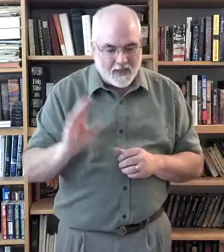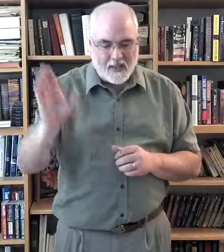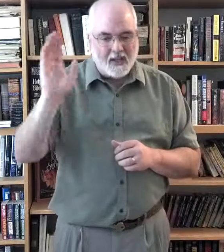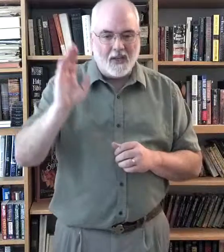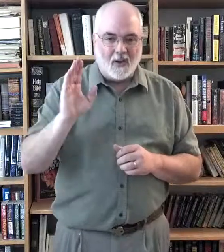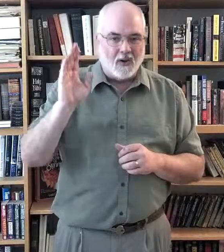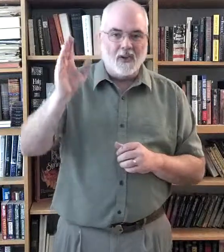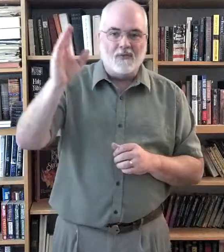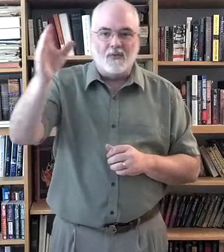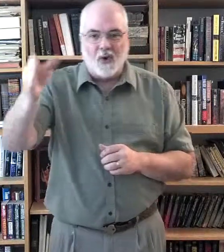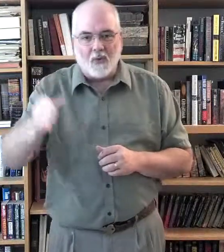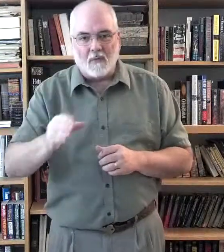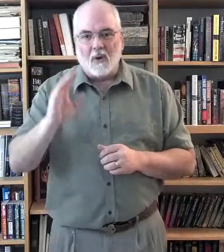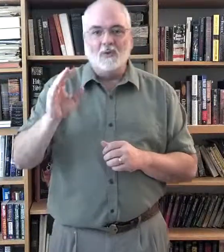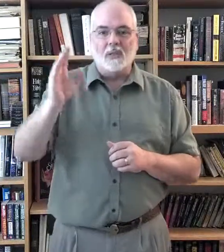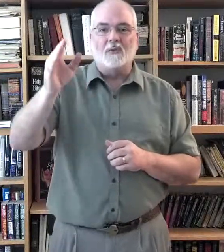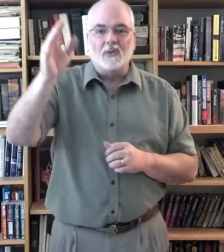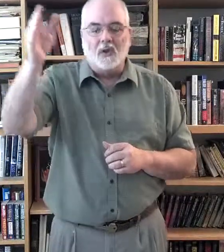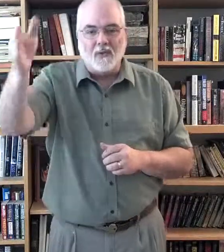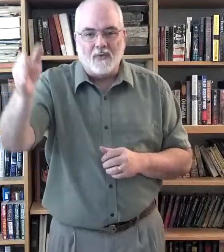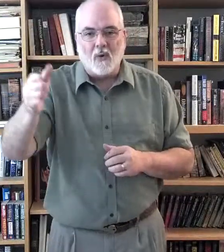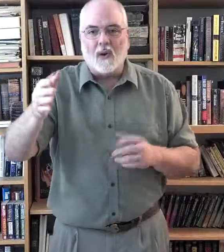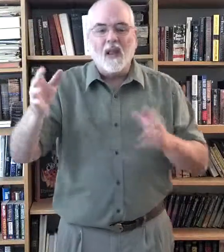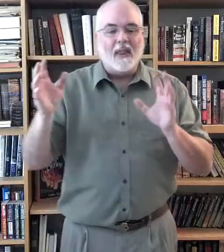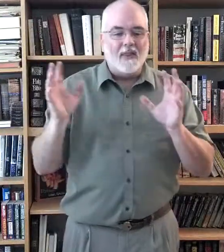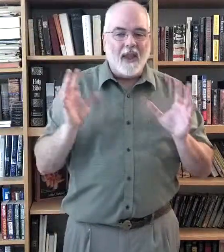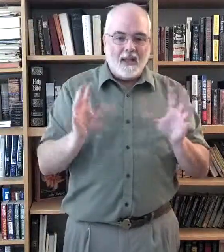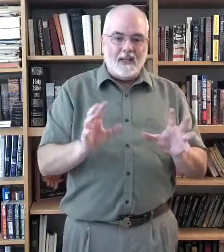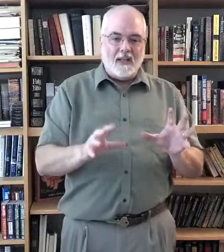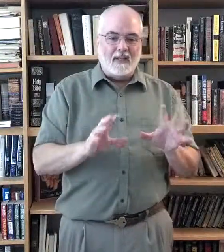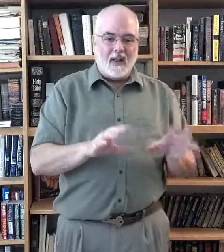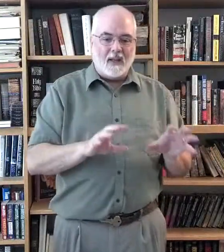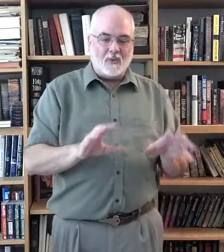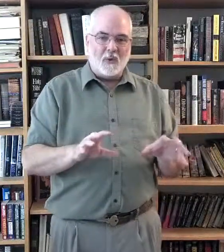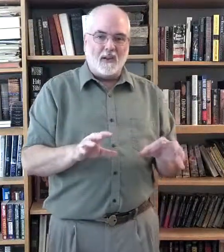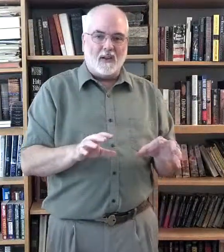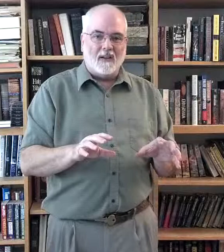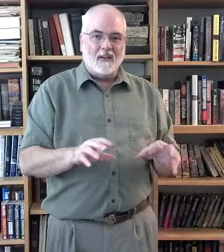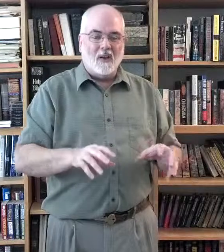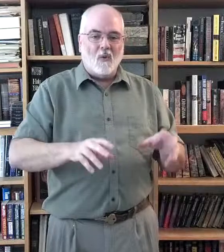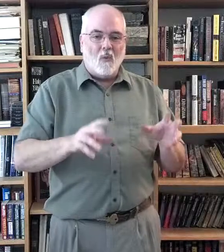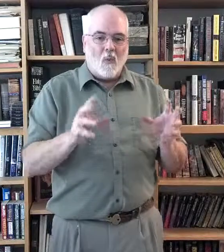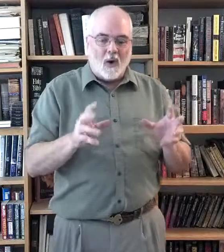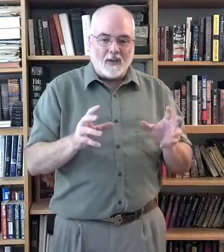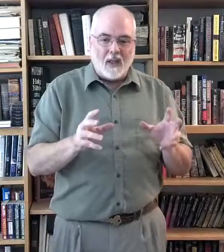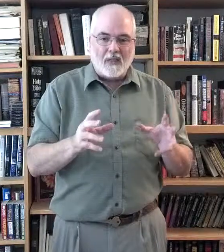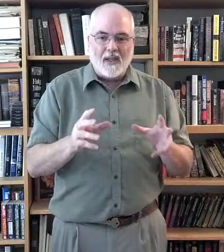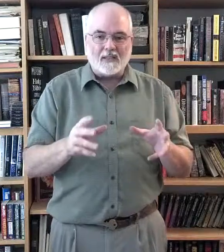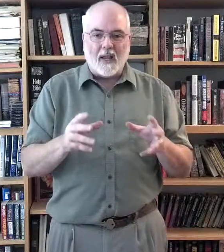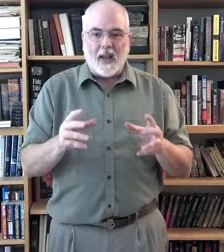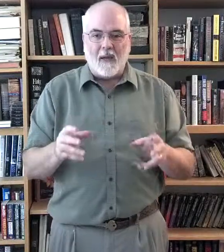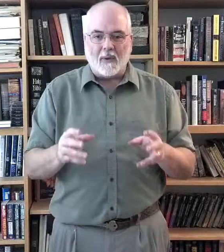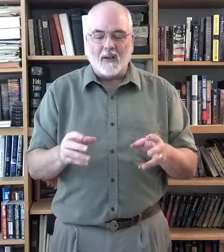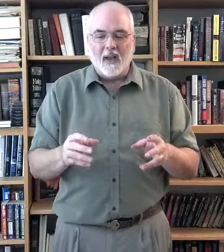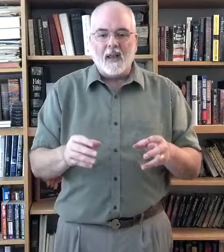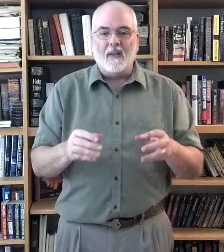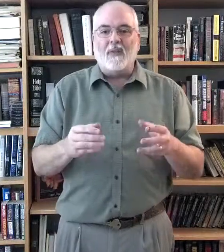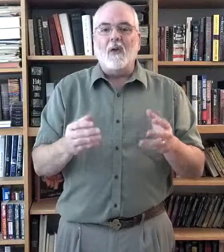Ezekiel, looking forward. Moses was looking forward. They did God's will, wanting things to happen that they